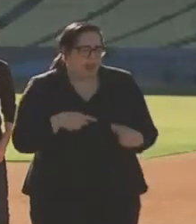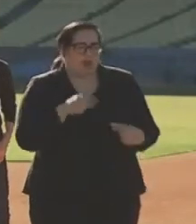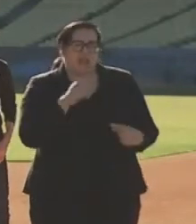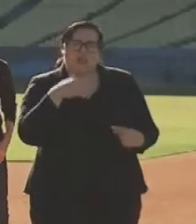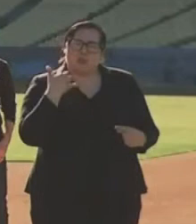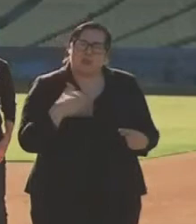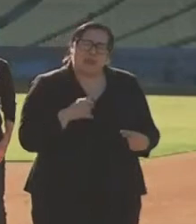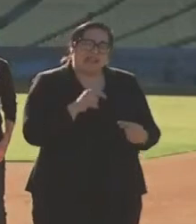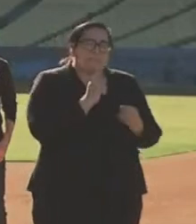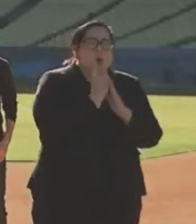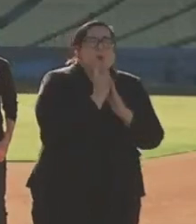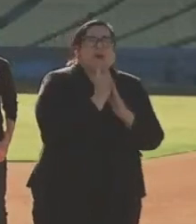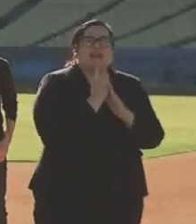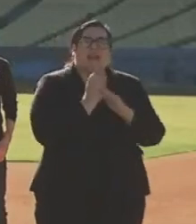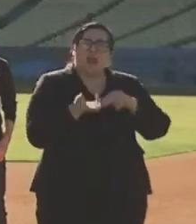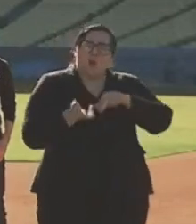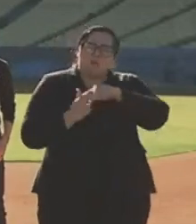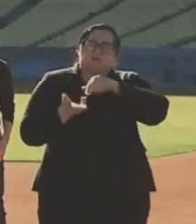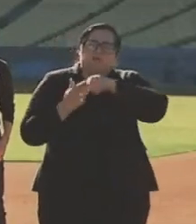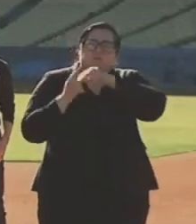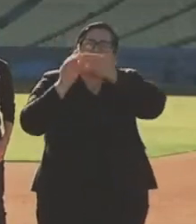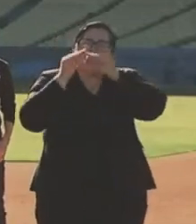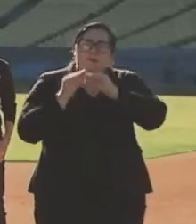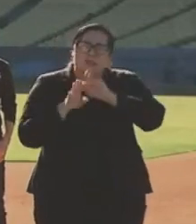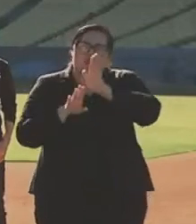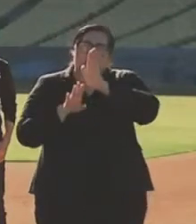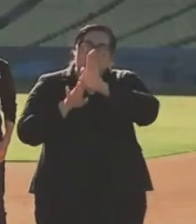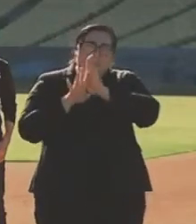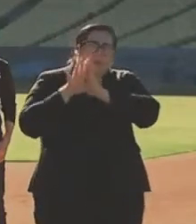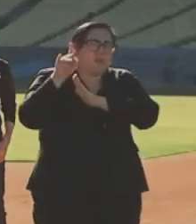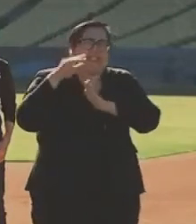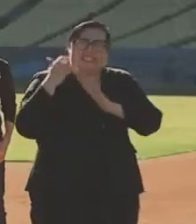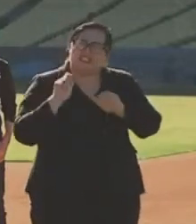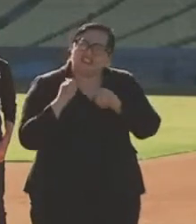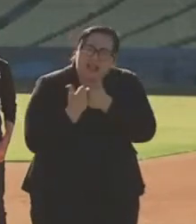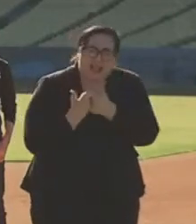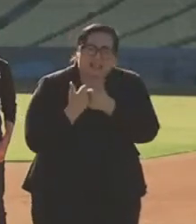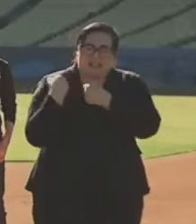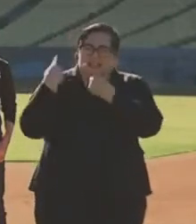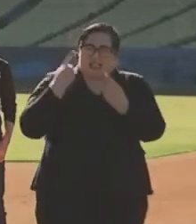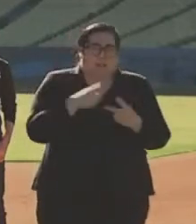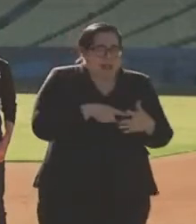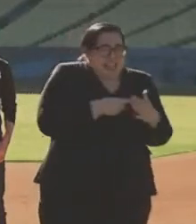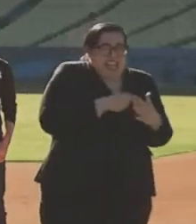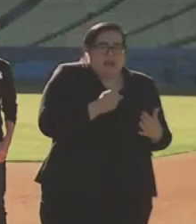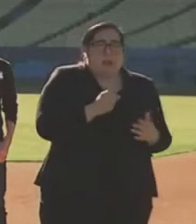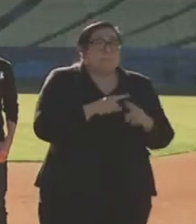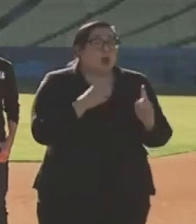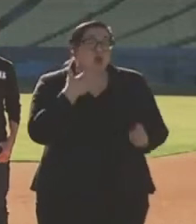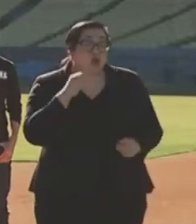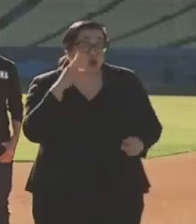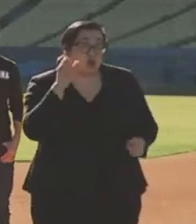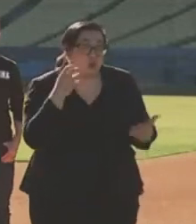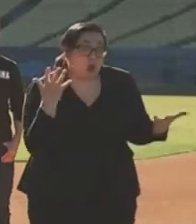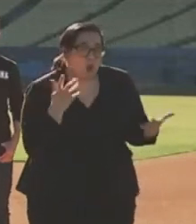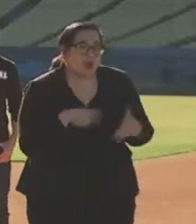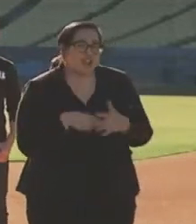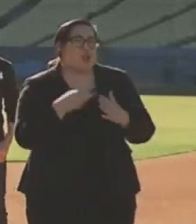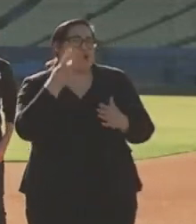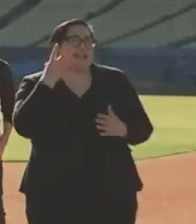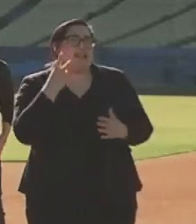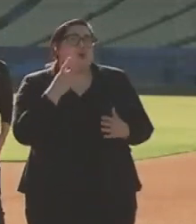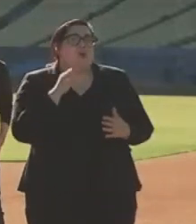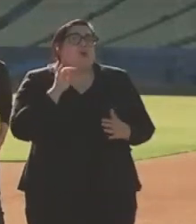remarkable moment in the surge, the most difficult and challenging surge we have faced since the beginning of this pandemic. The good news is we're starting to see